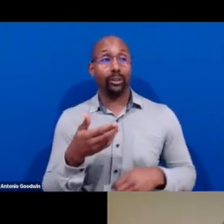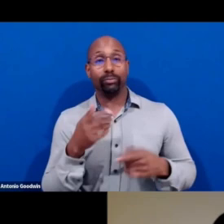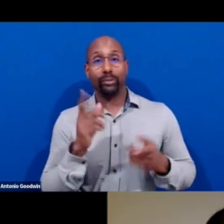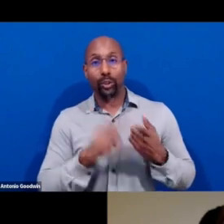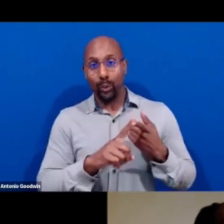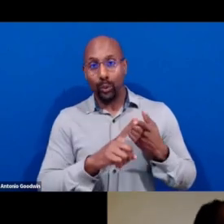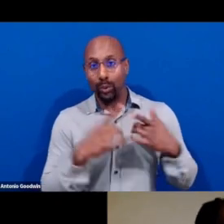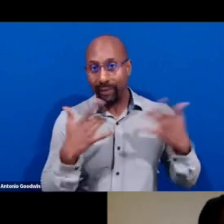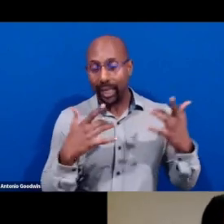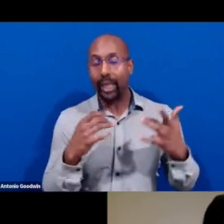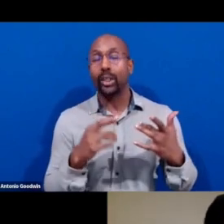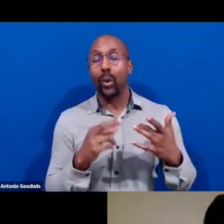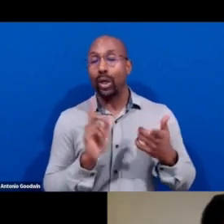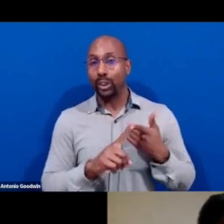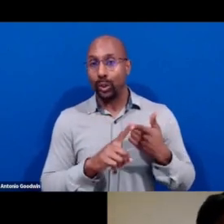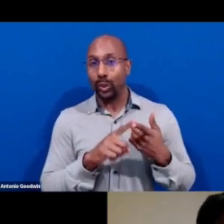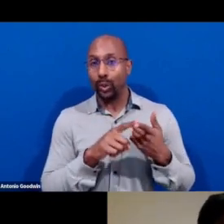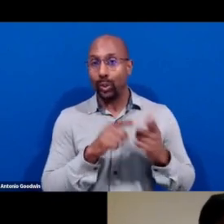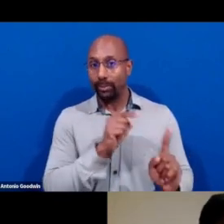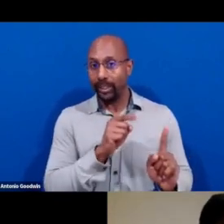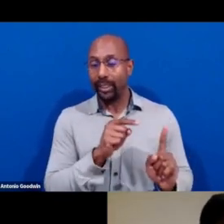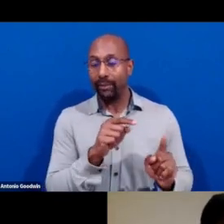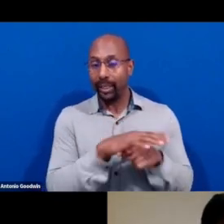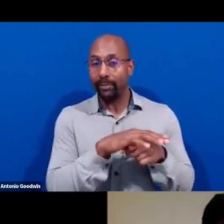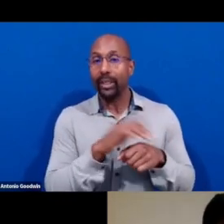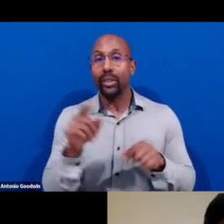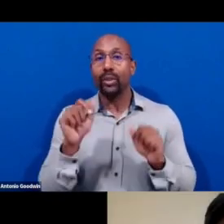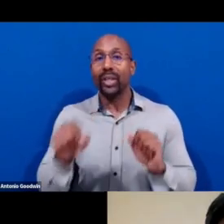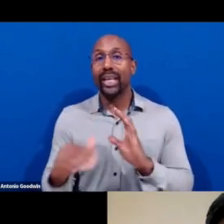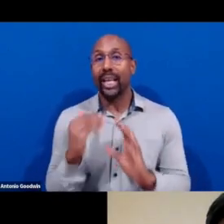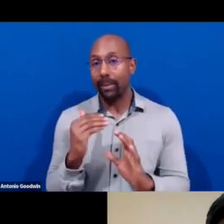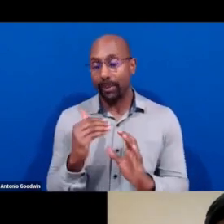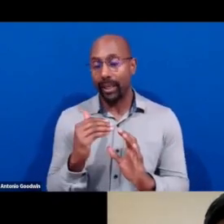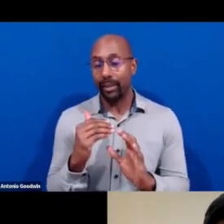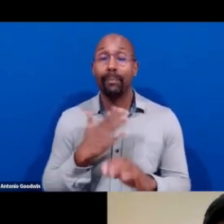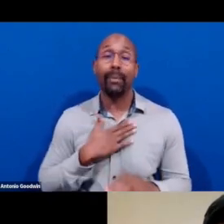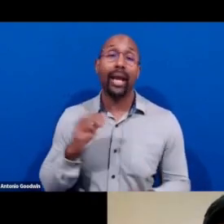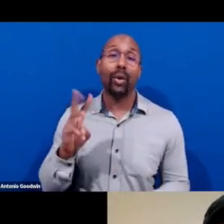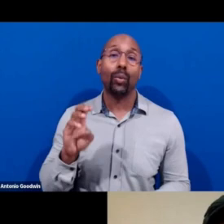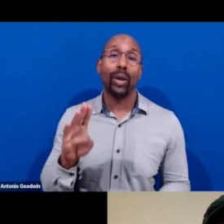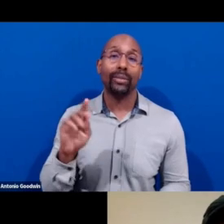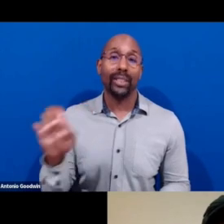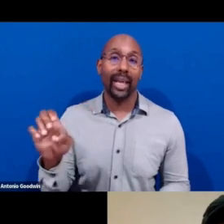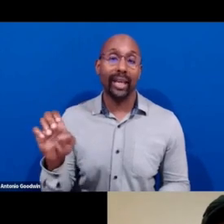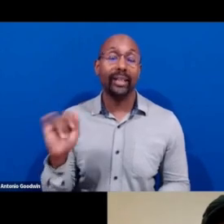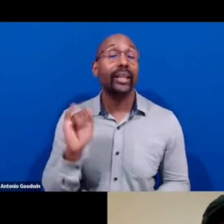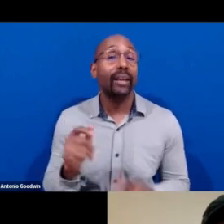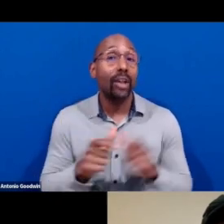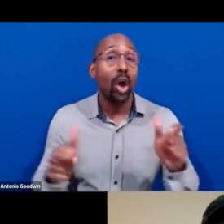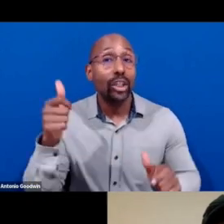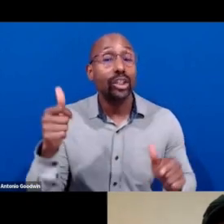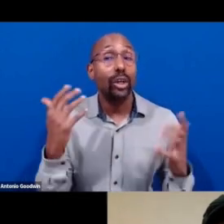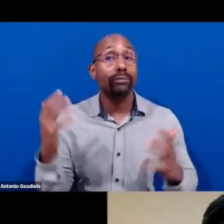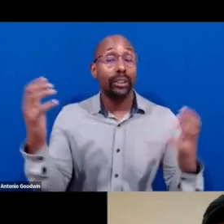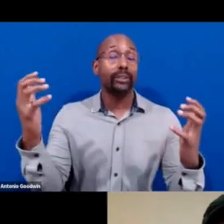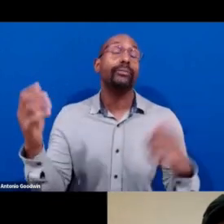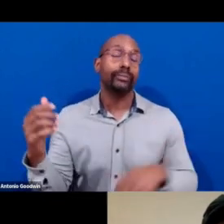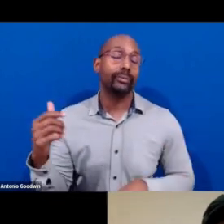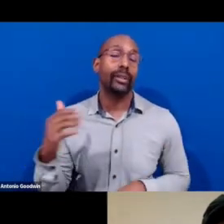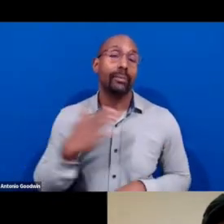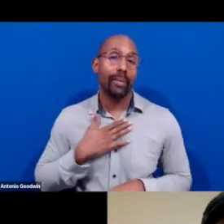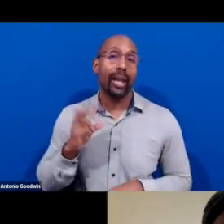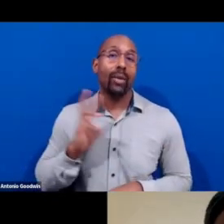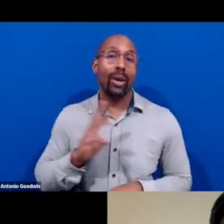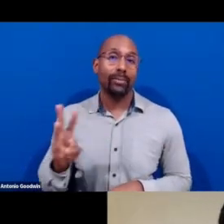website. If, if you're interested in having me speak at like a, you know, a larger venue, um, my website also has the speaker bureau that